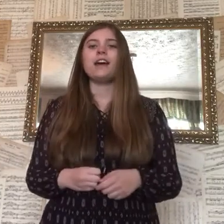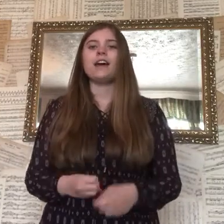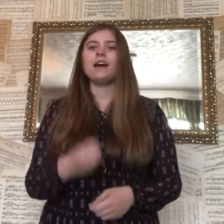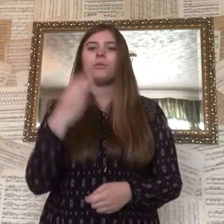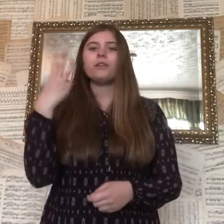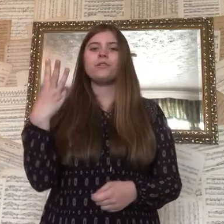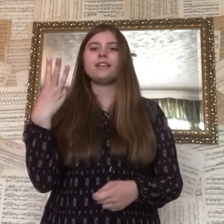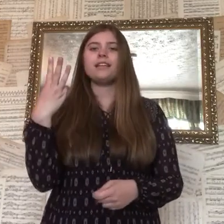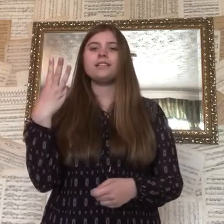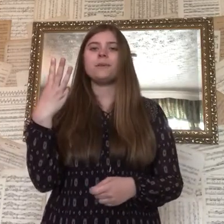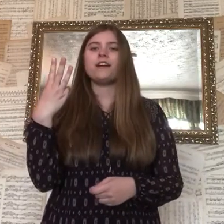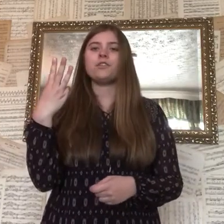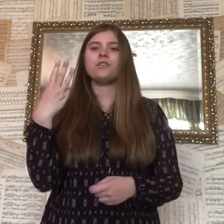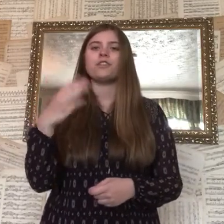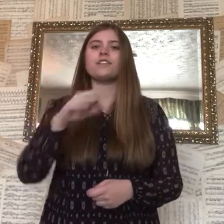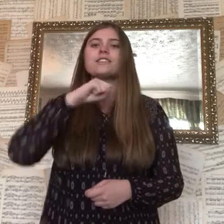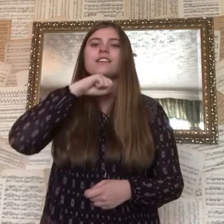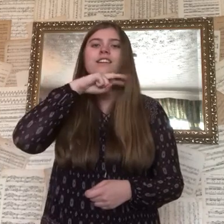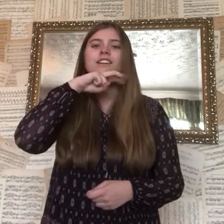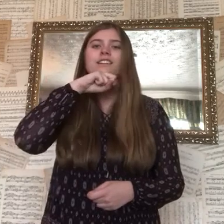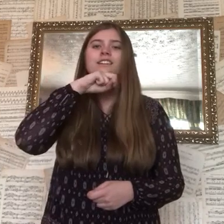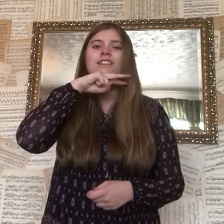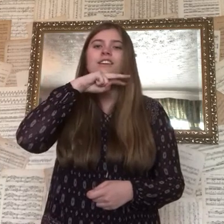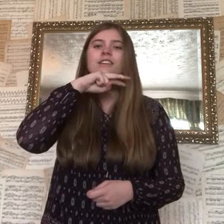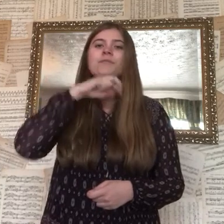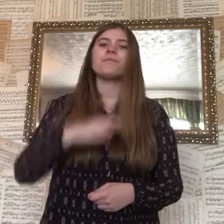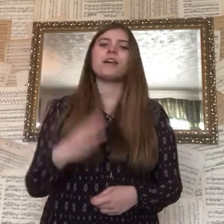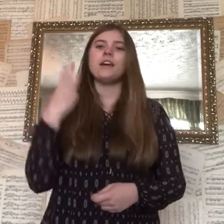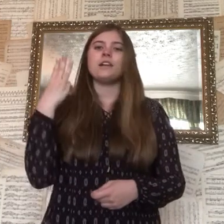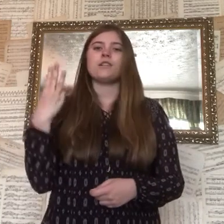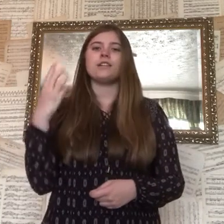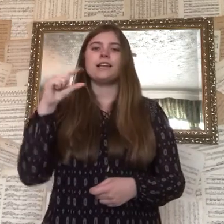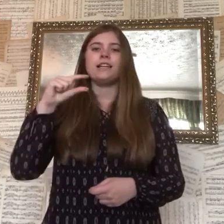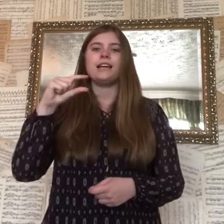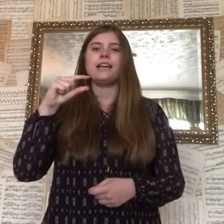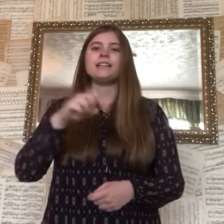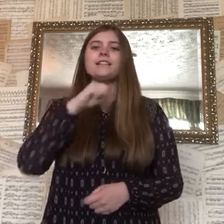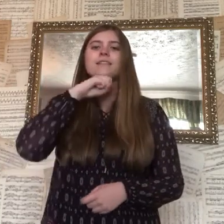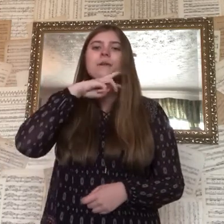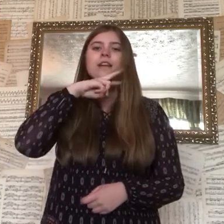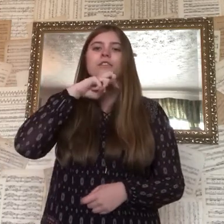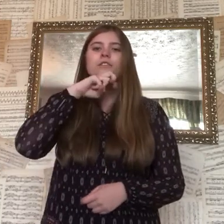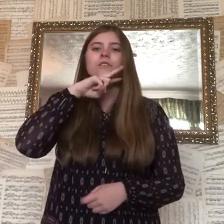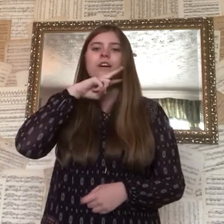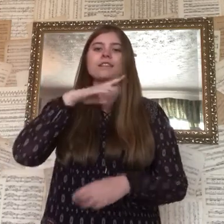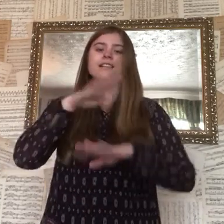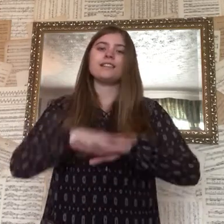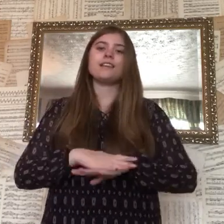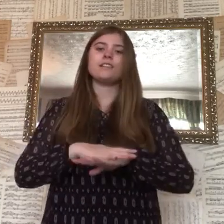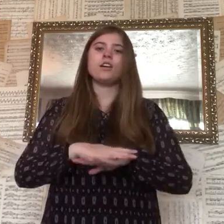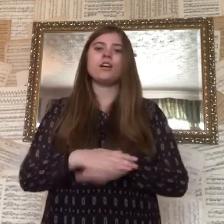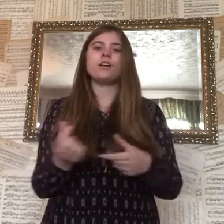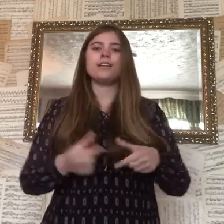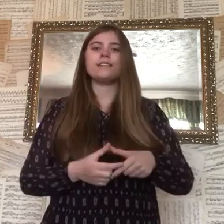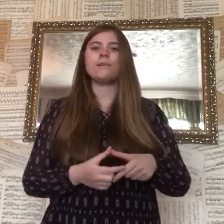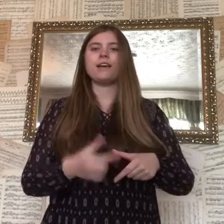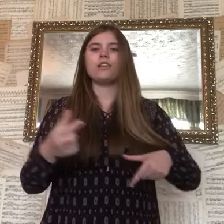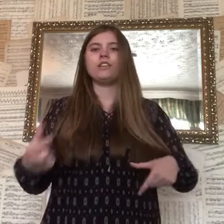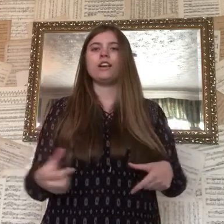were three speckled frogs. Yum yum! Three little speckled frogs sat on a speckled